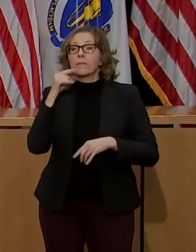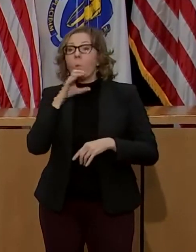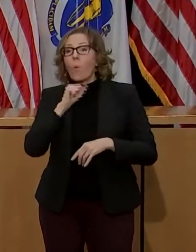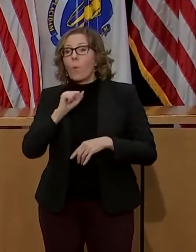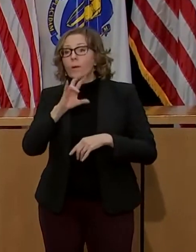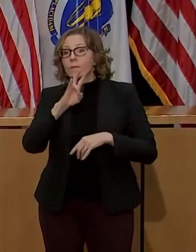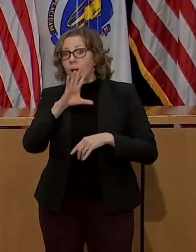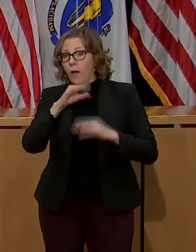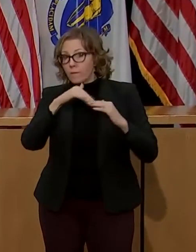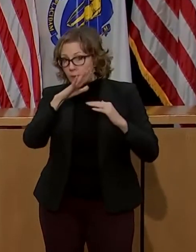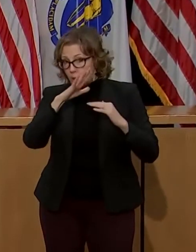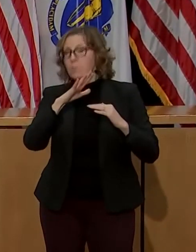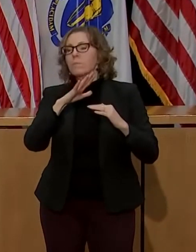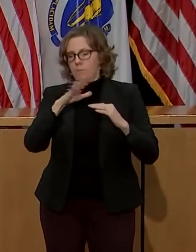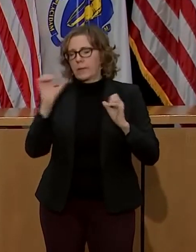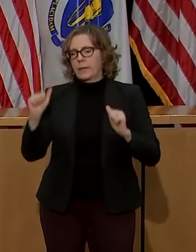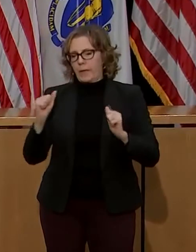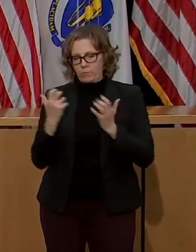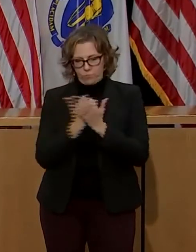receive the vaccine.